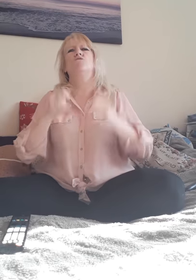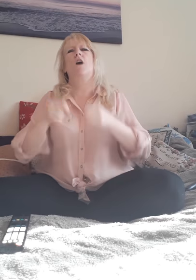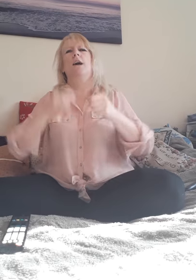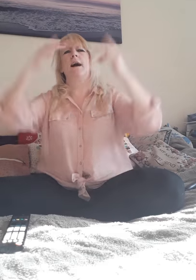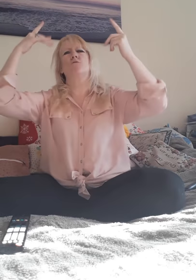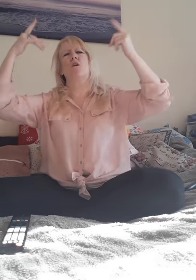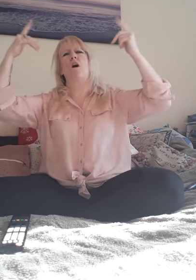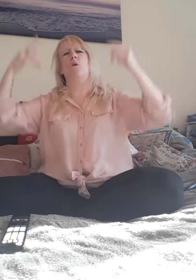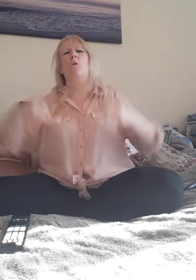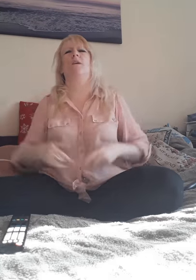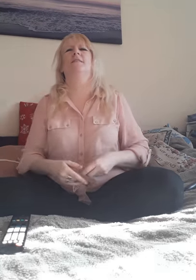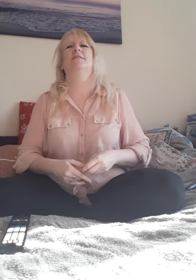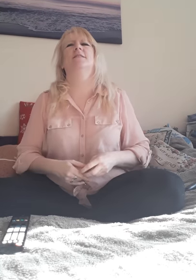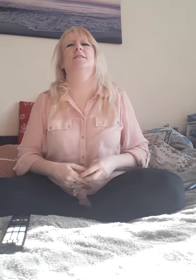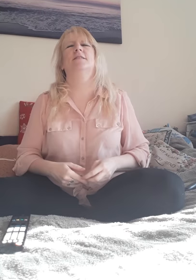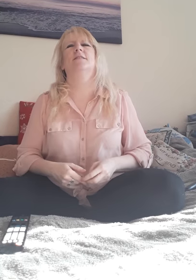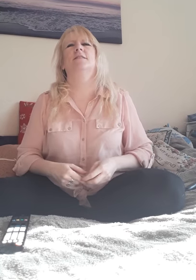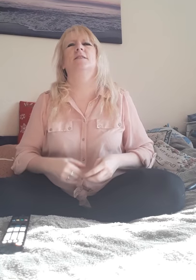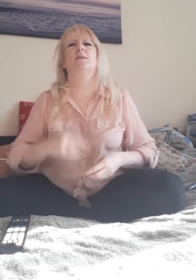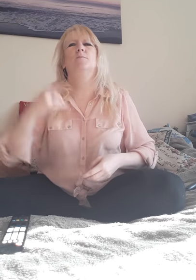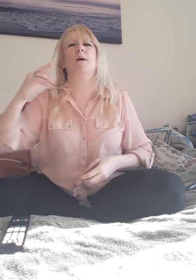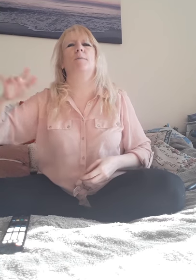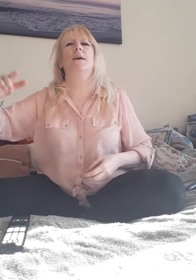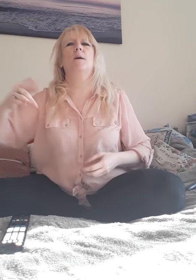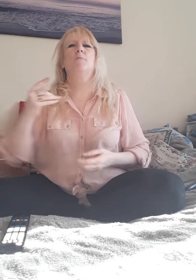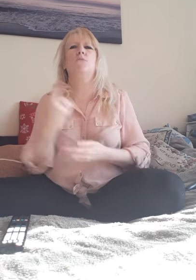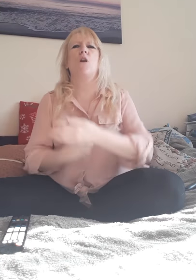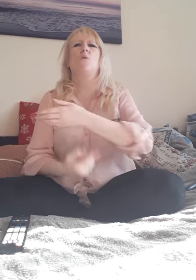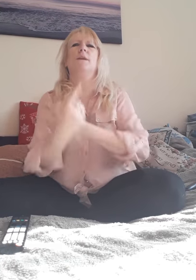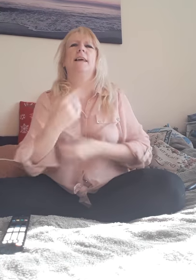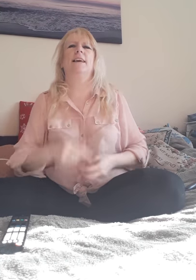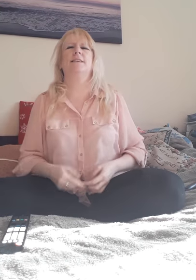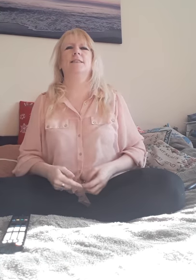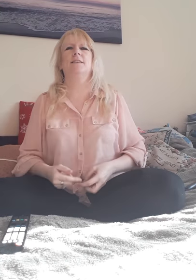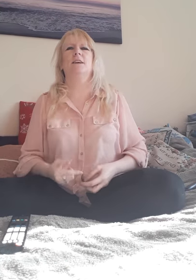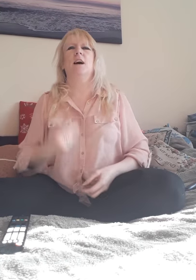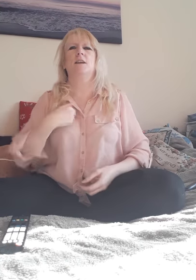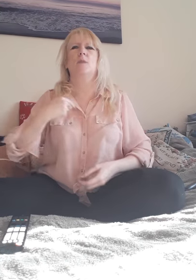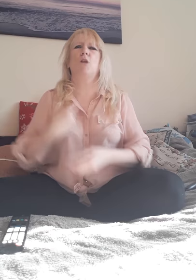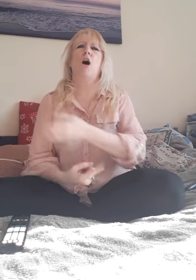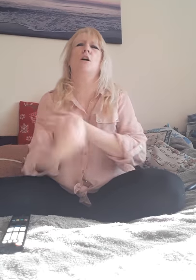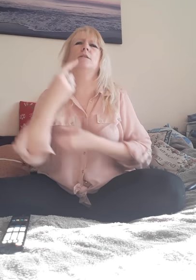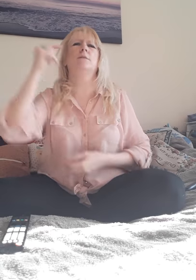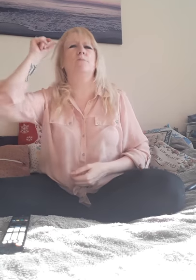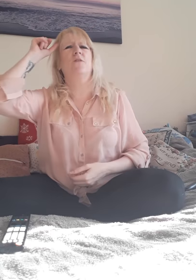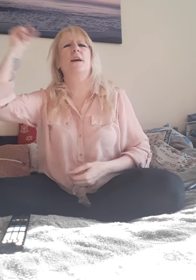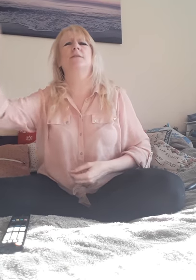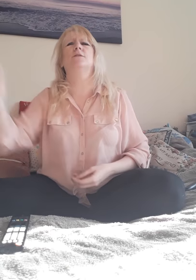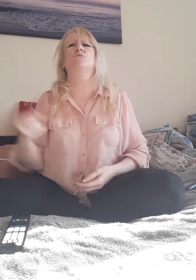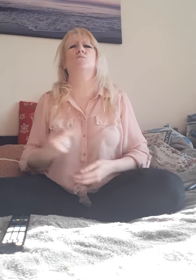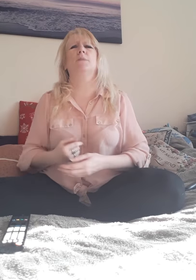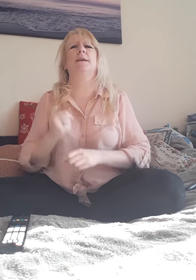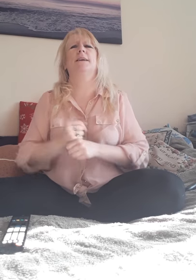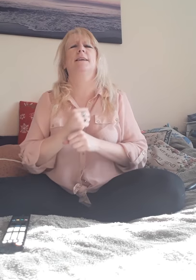rock and roll. And maybe you're lonely, it's not quite a bad for me,